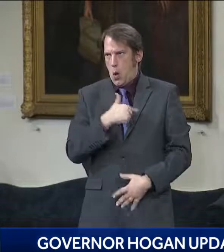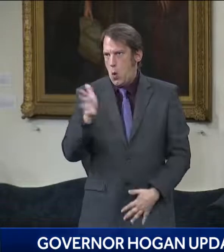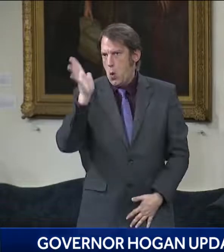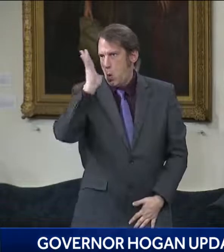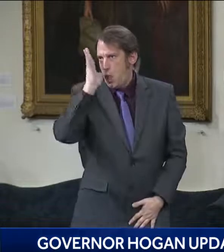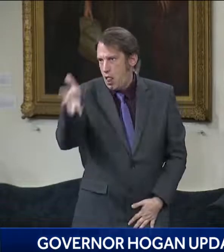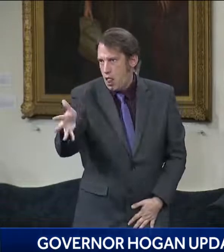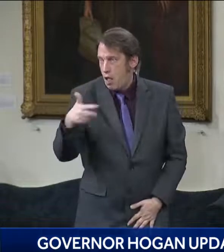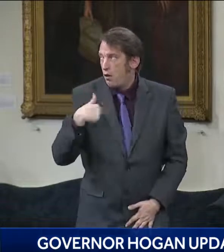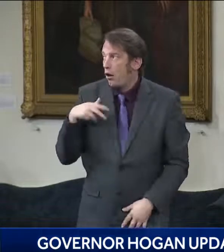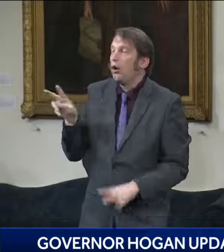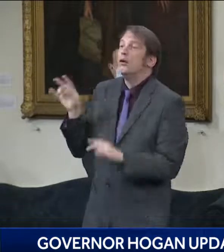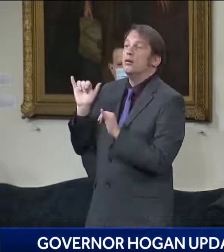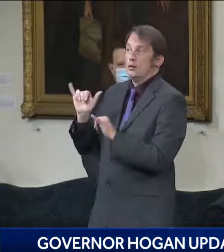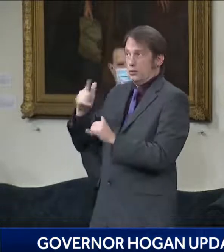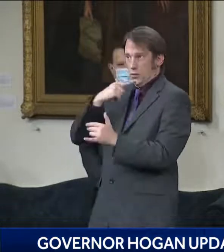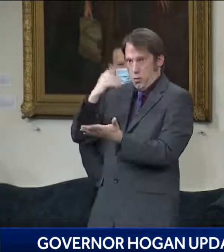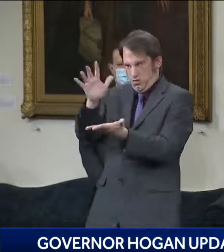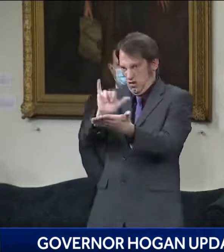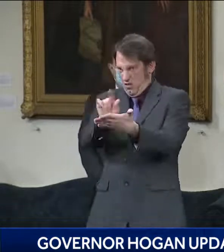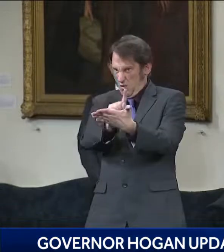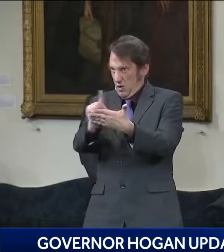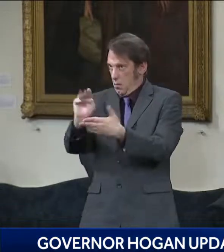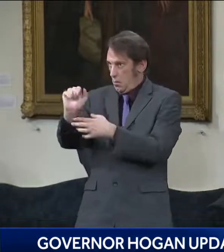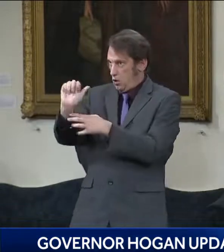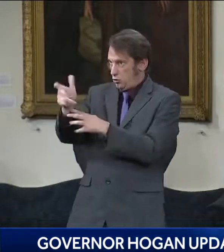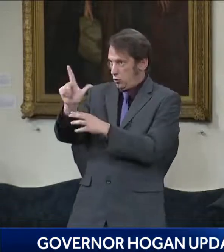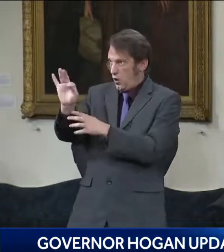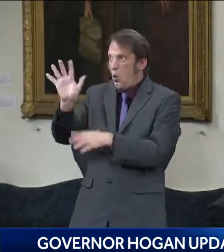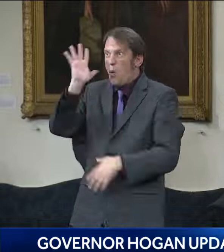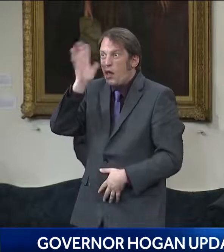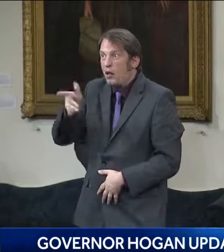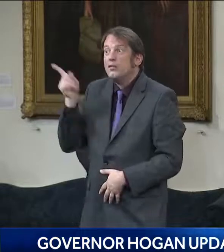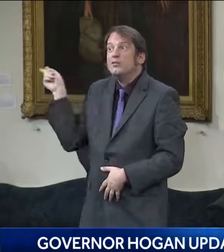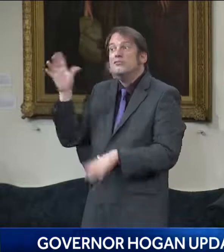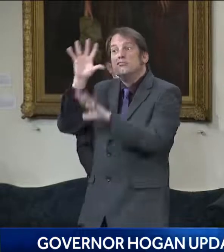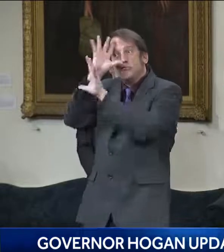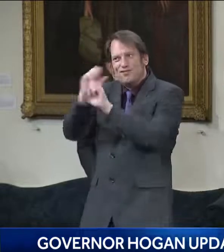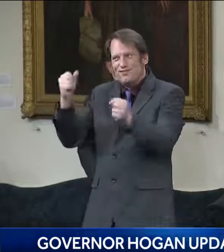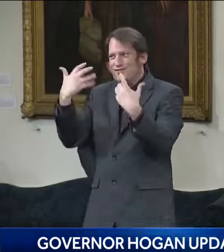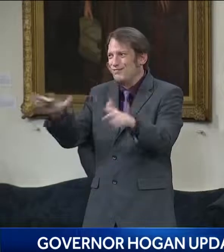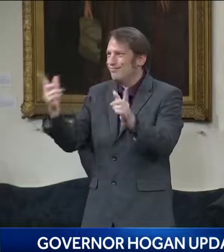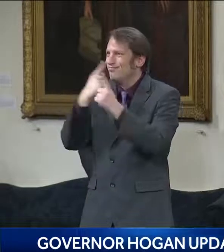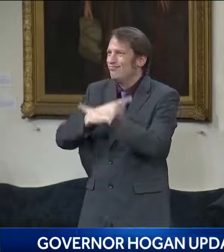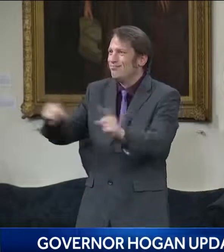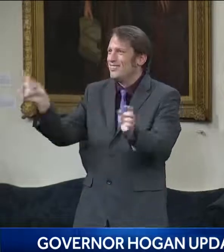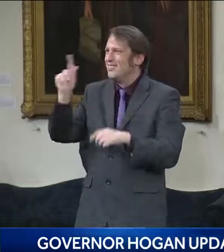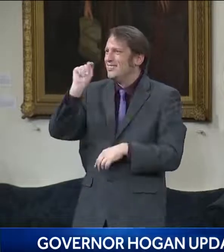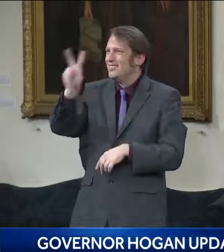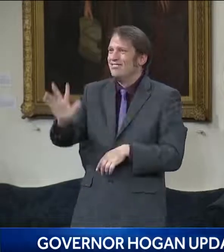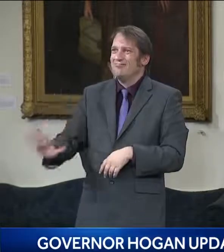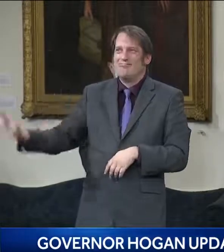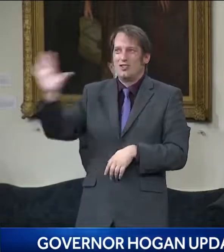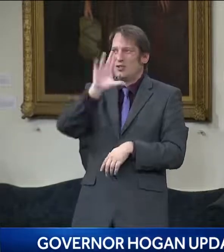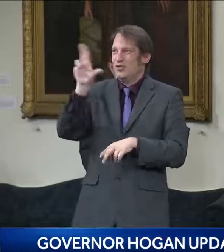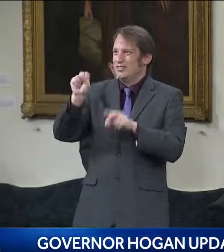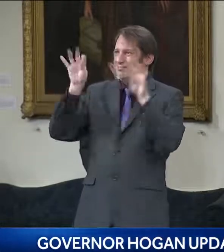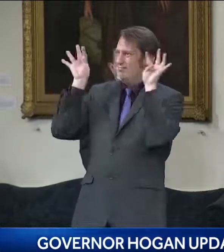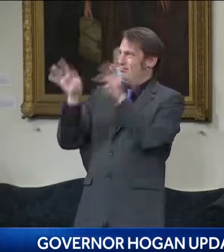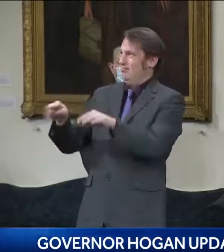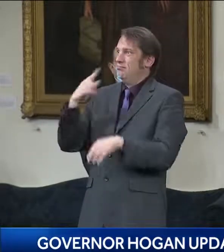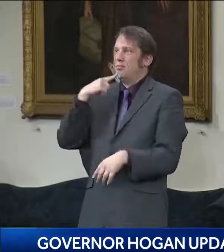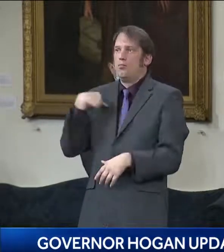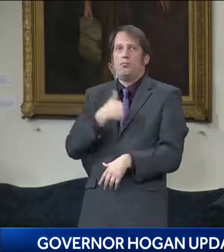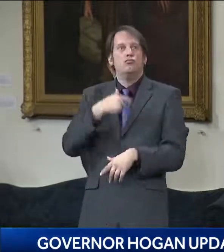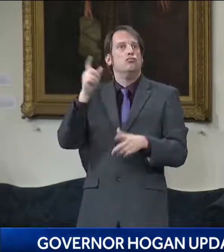doses and the president went on national TV and said he wants to open the eligibility by May 1st. When I make clear, he didn't say vaccinate